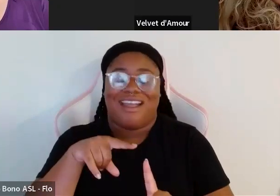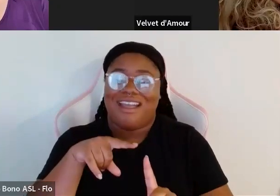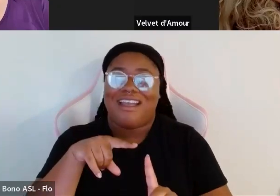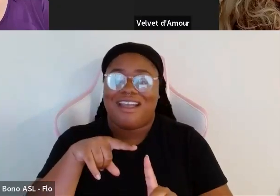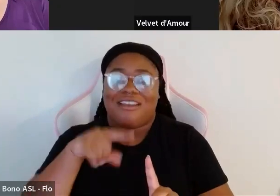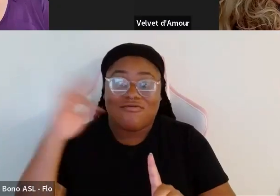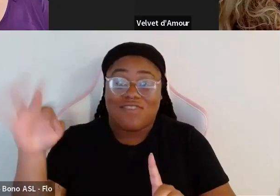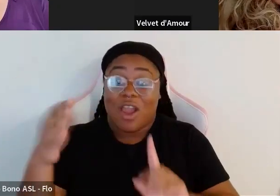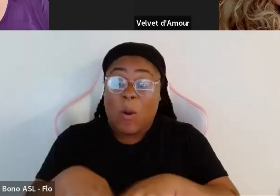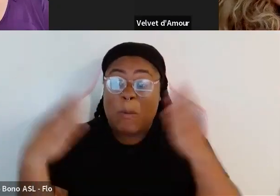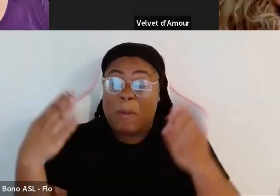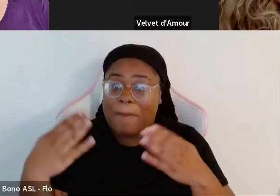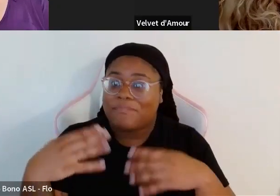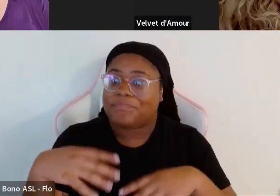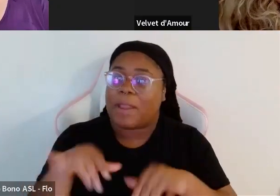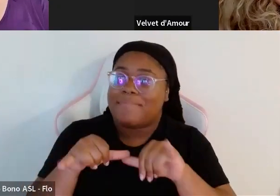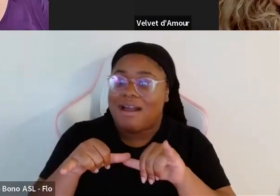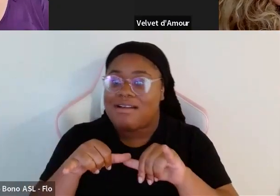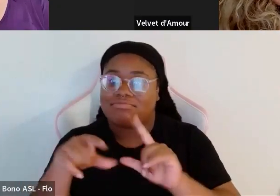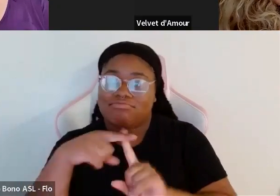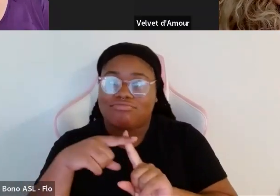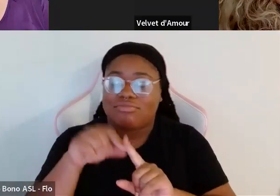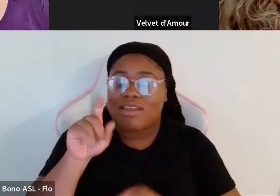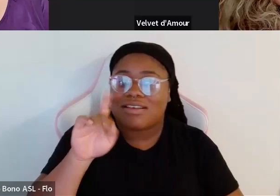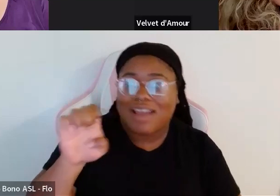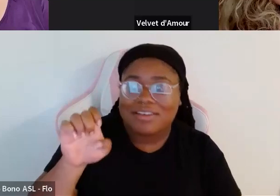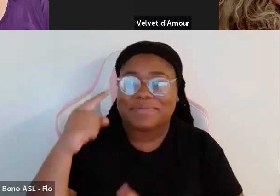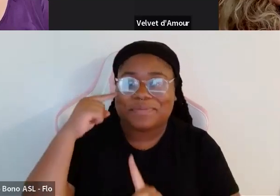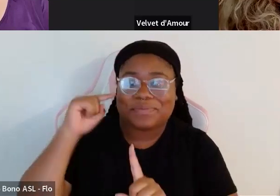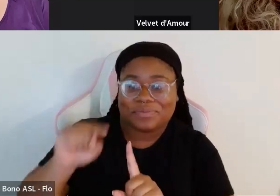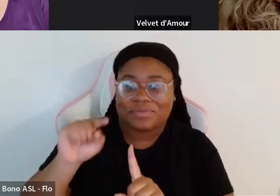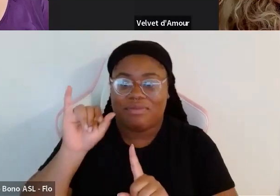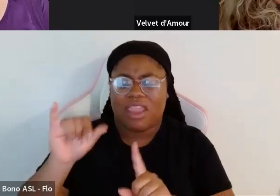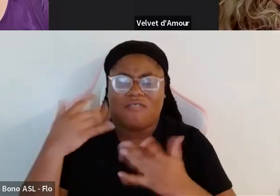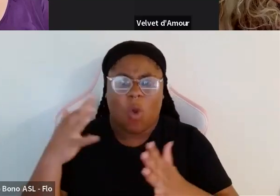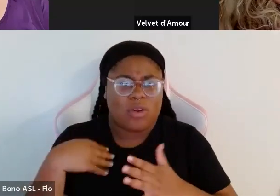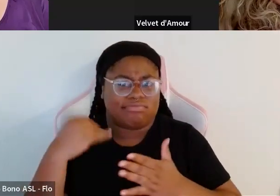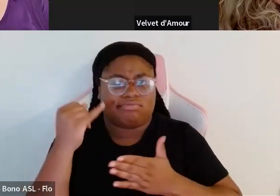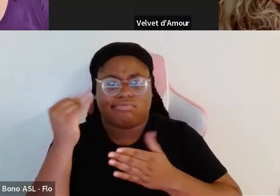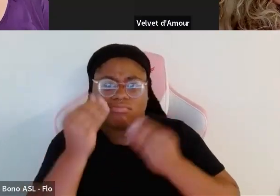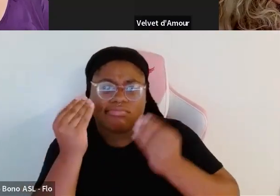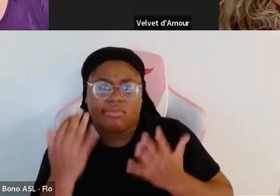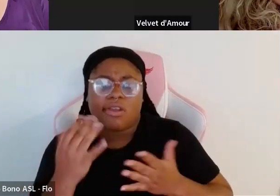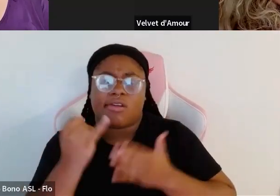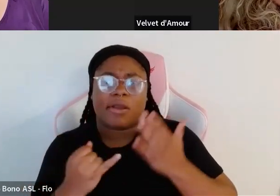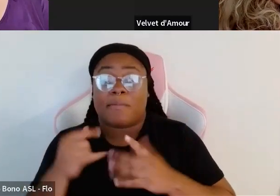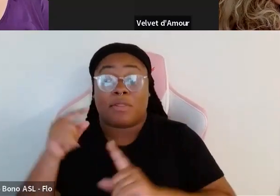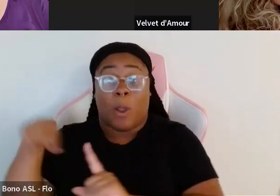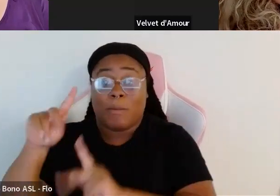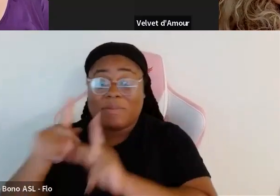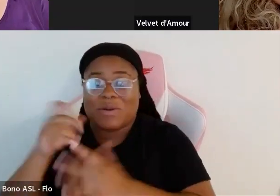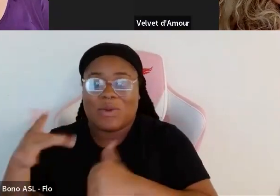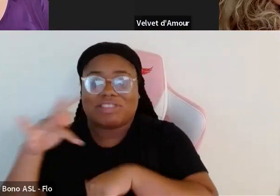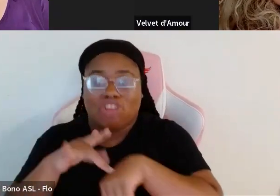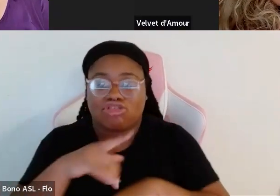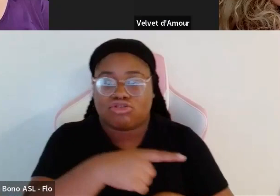agency I wanted to support it because I knew having been an agent for hair and makeup artists and photographers that people didn't want to touch the plus size girls you